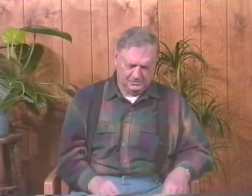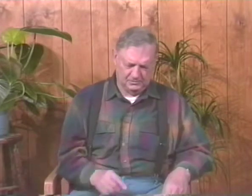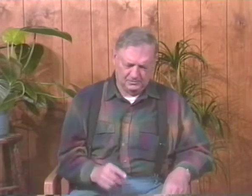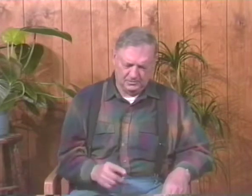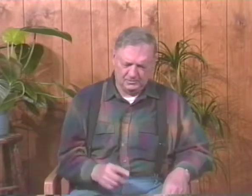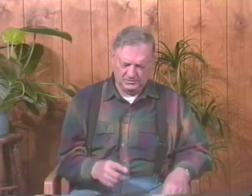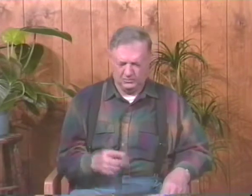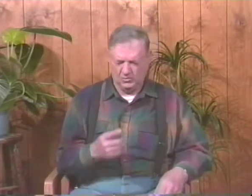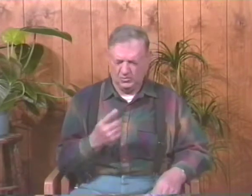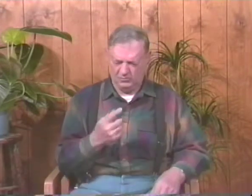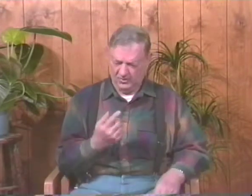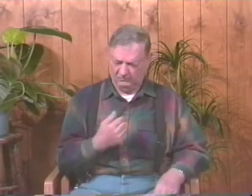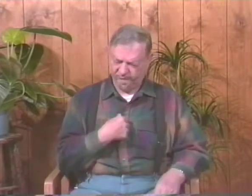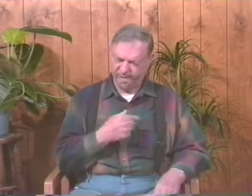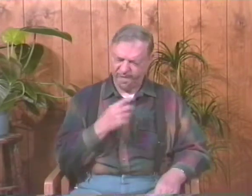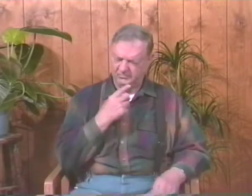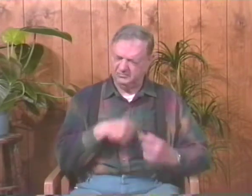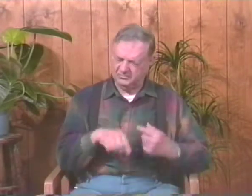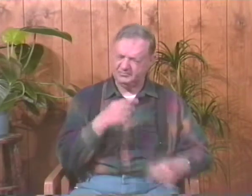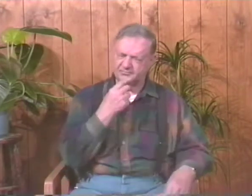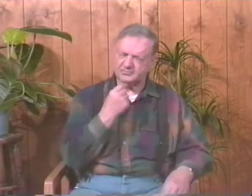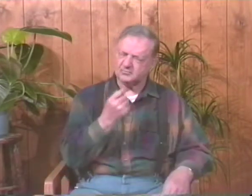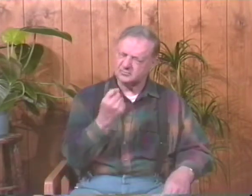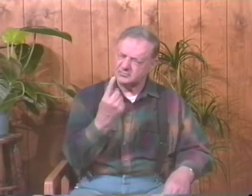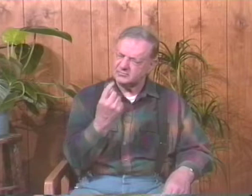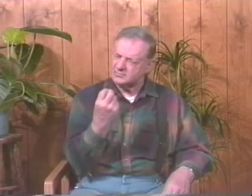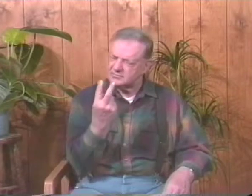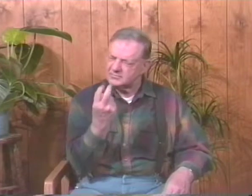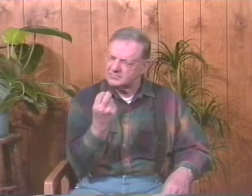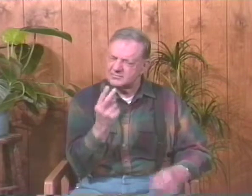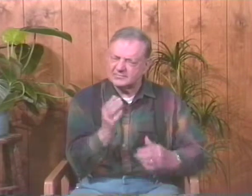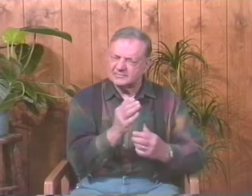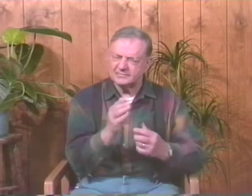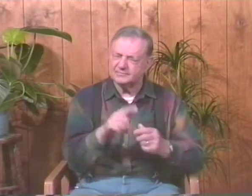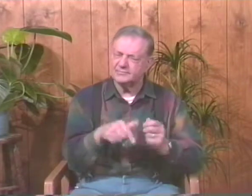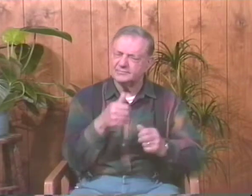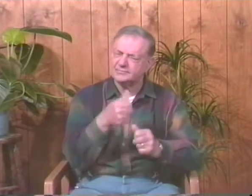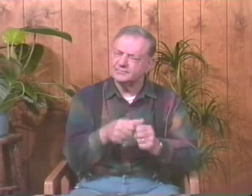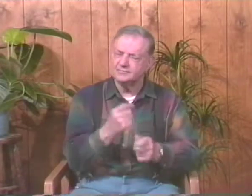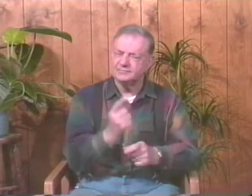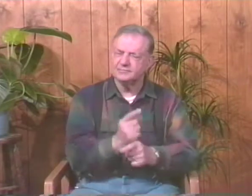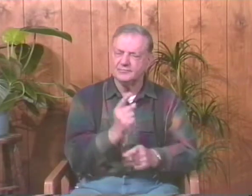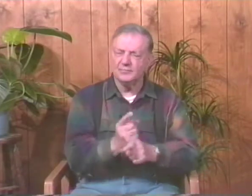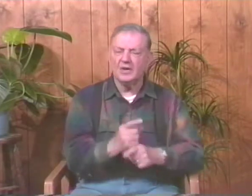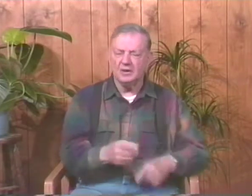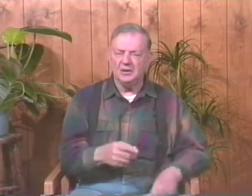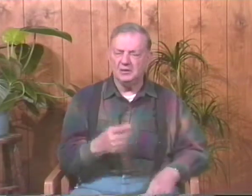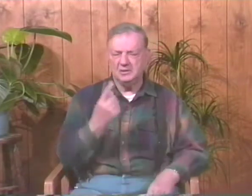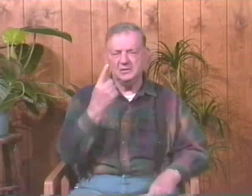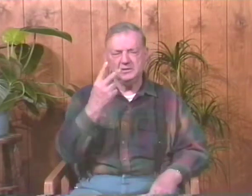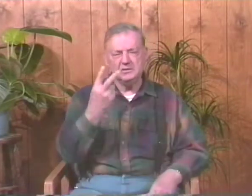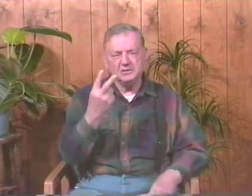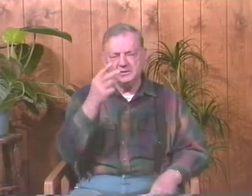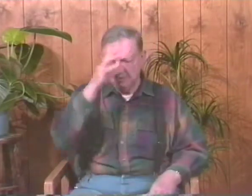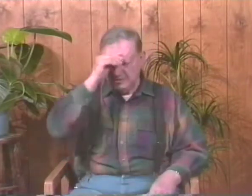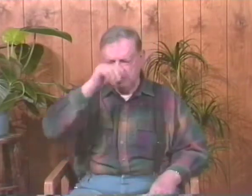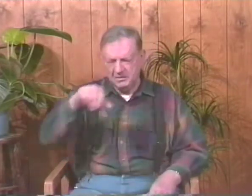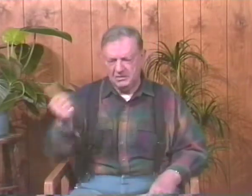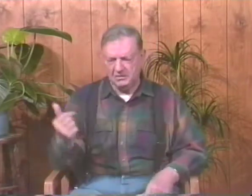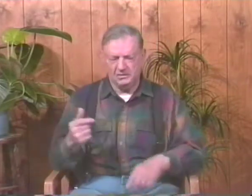was I believe I was 11, maybe 12 years old. I can't recall exactly. But there were